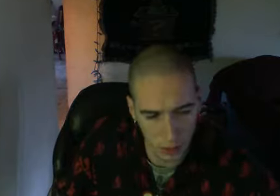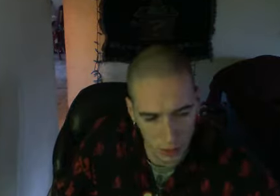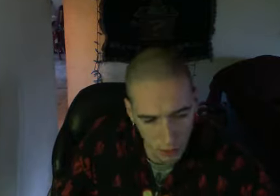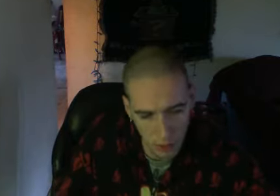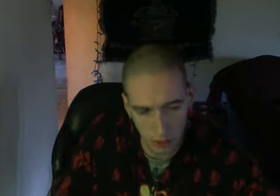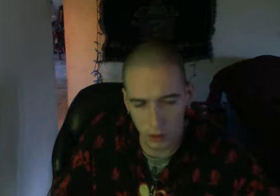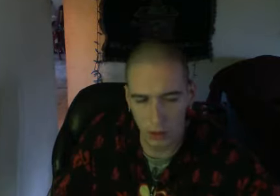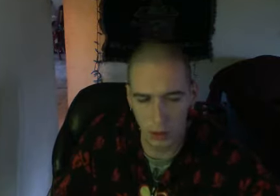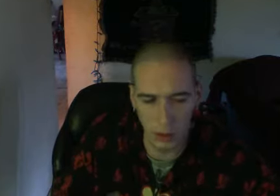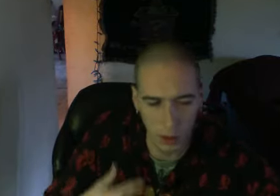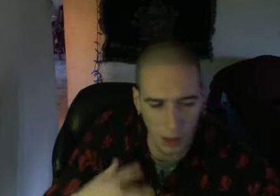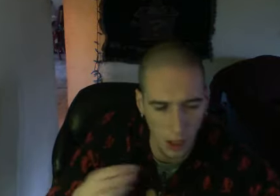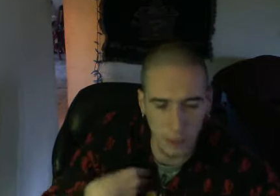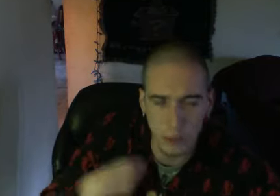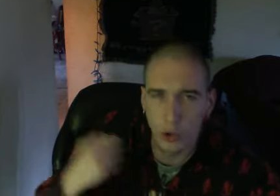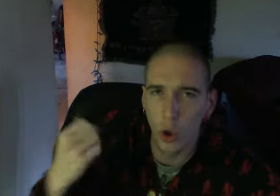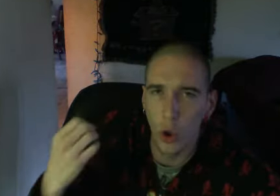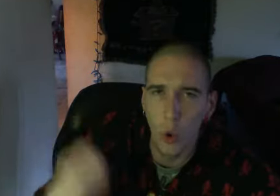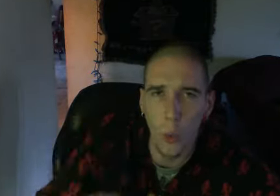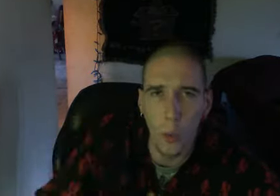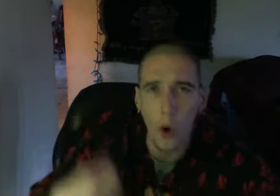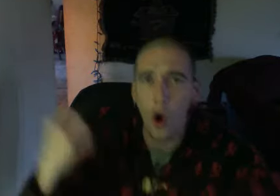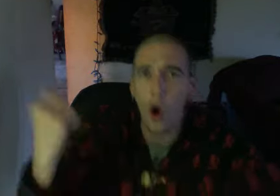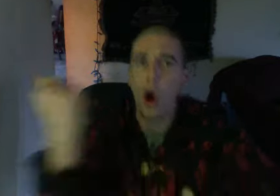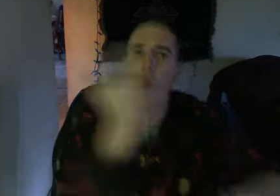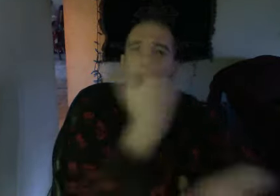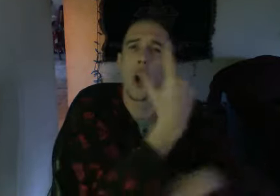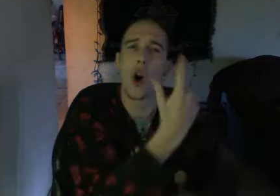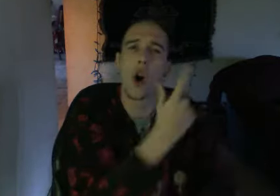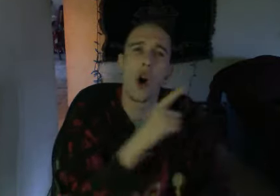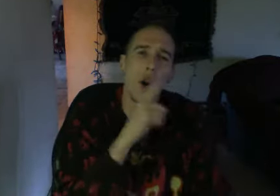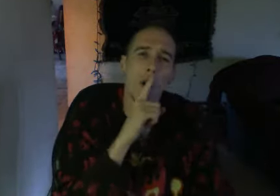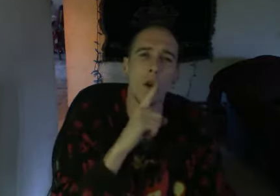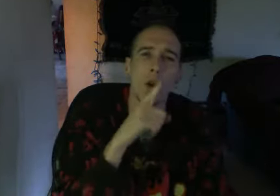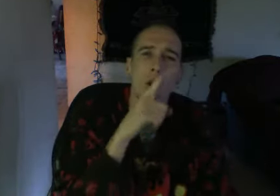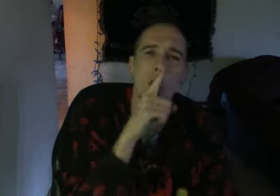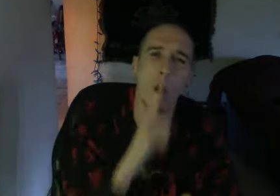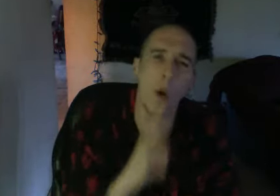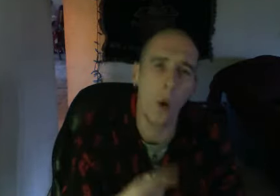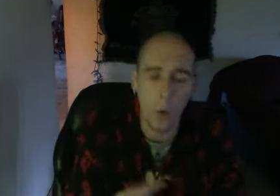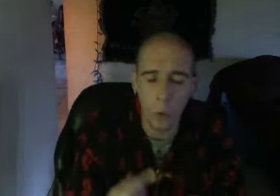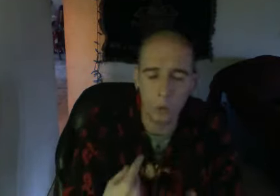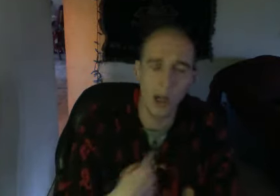Time Oh I